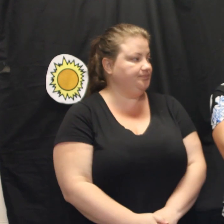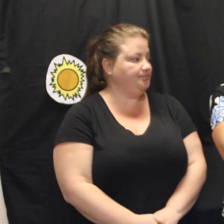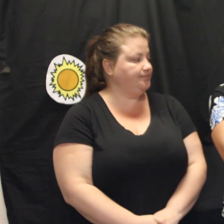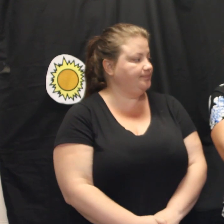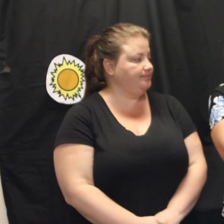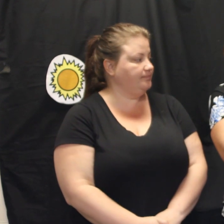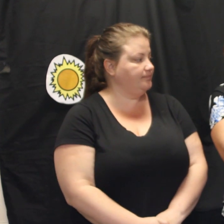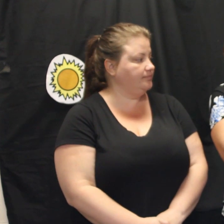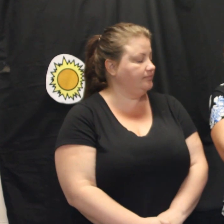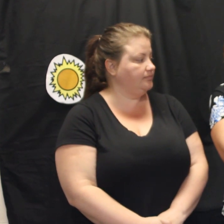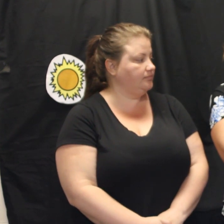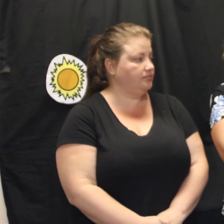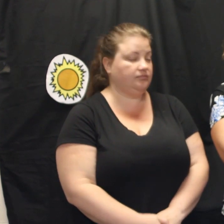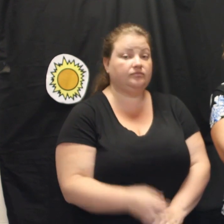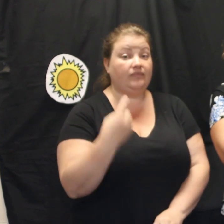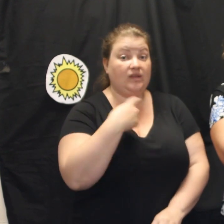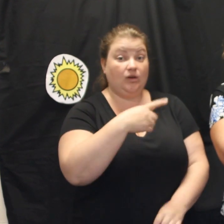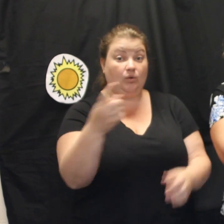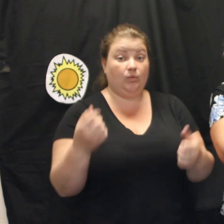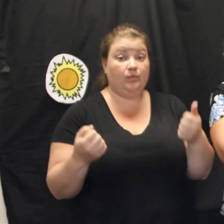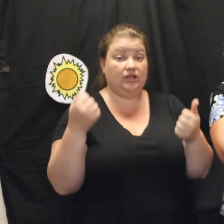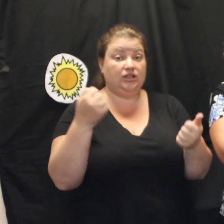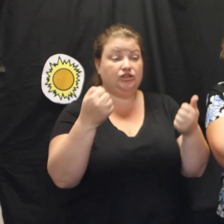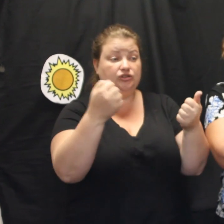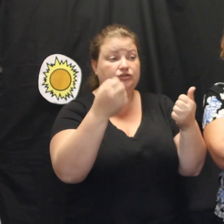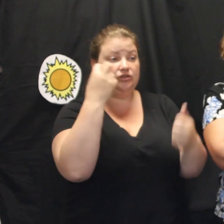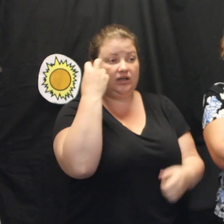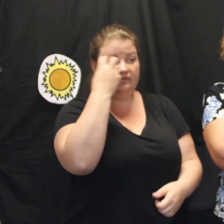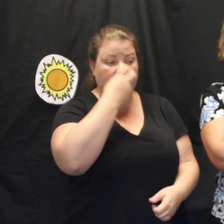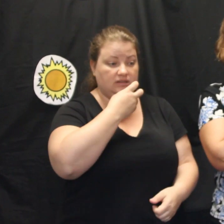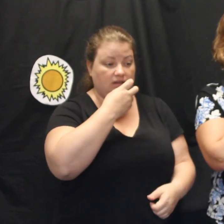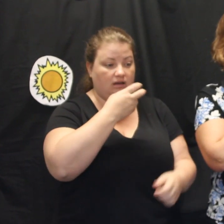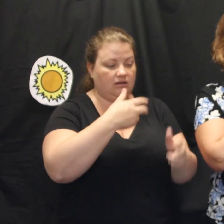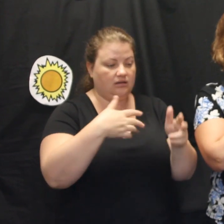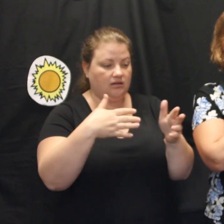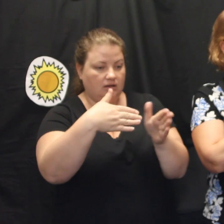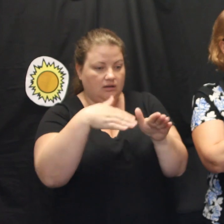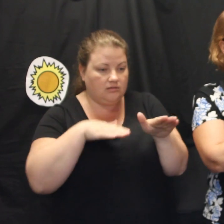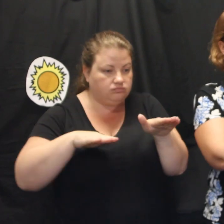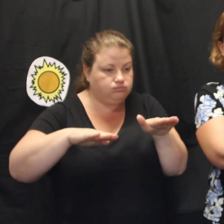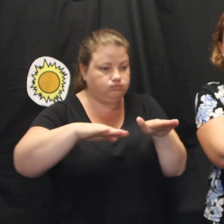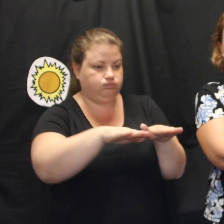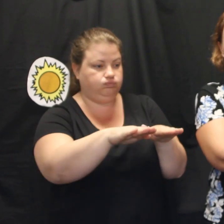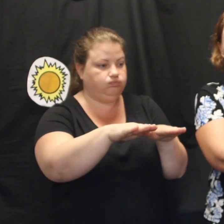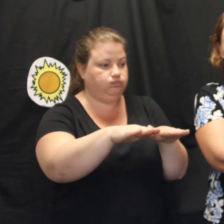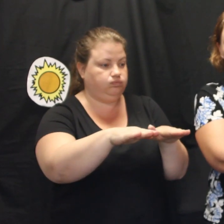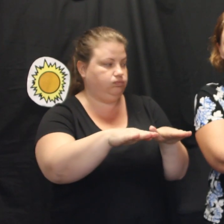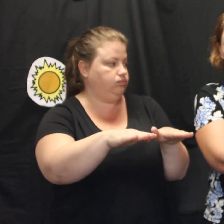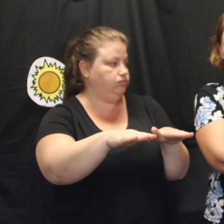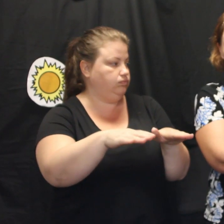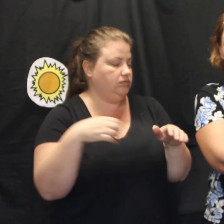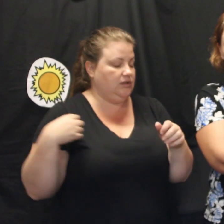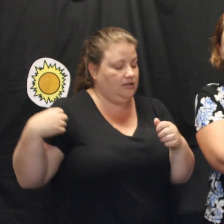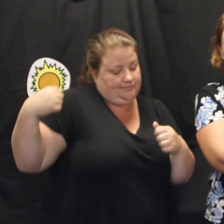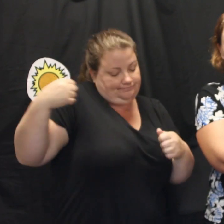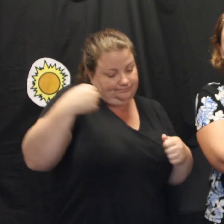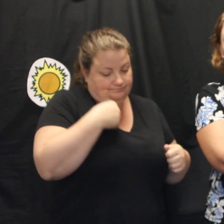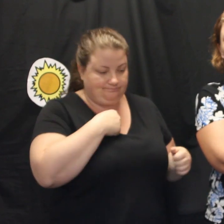We drive in the dark and park the car. We put on our coats. It's